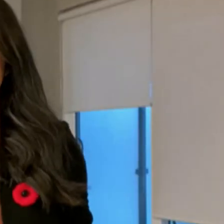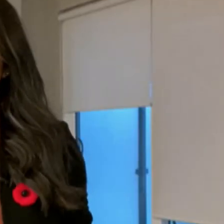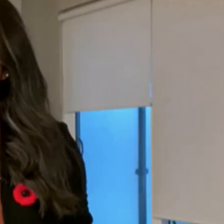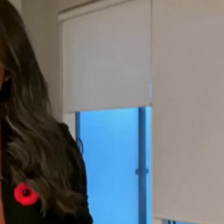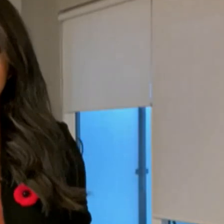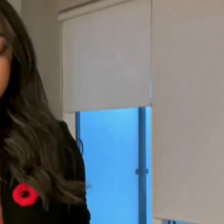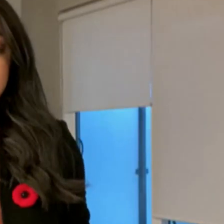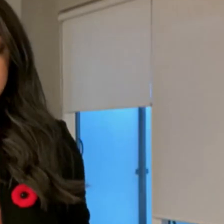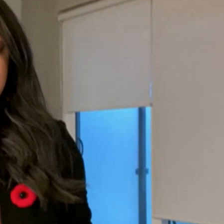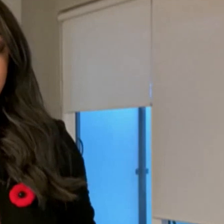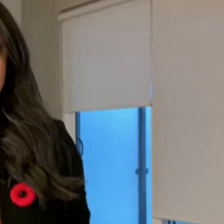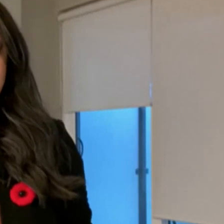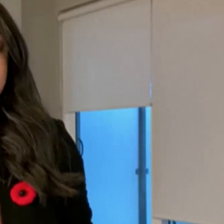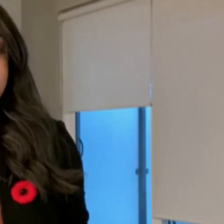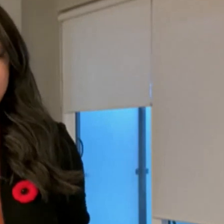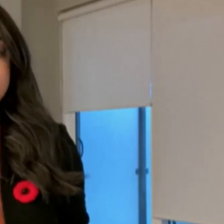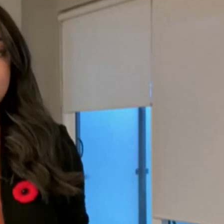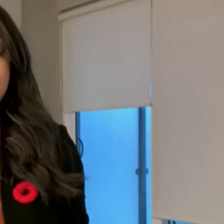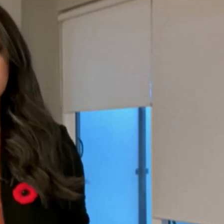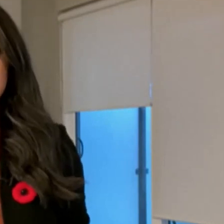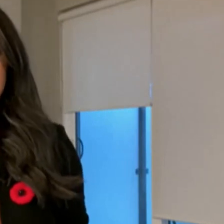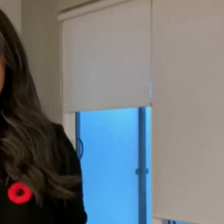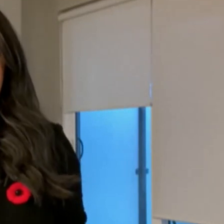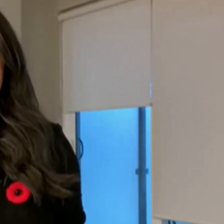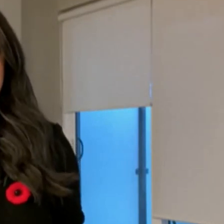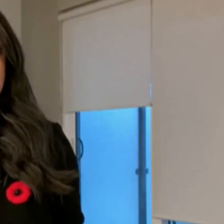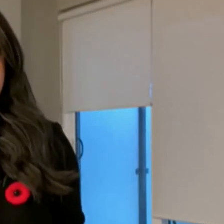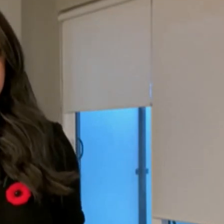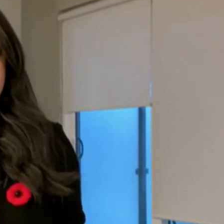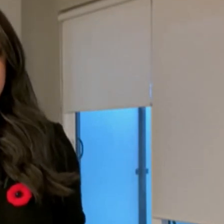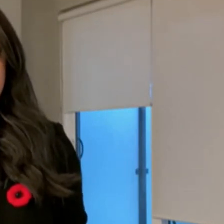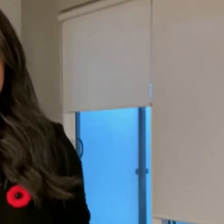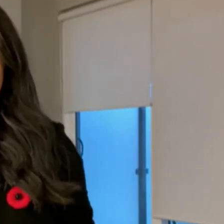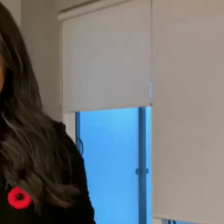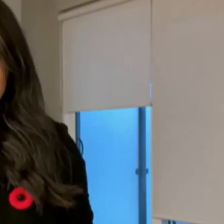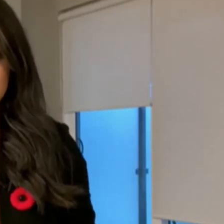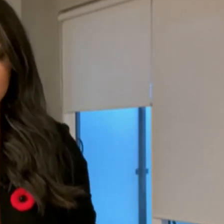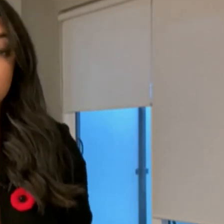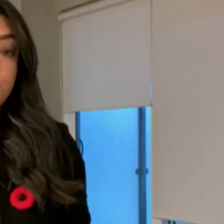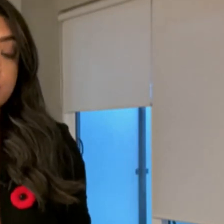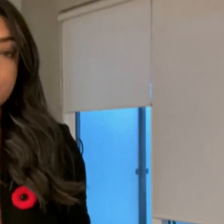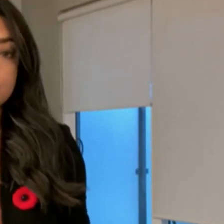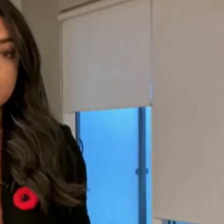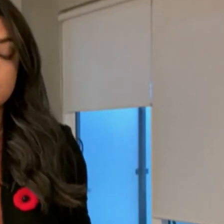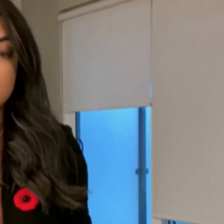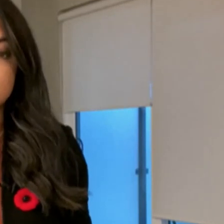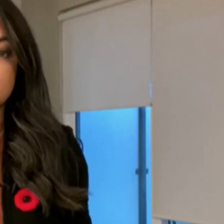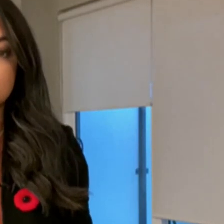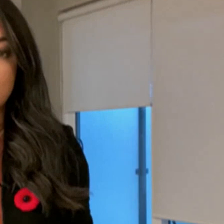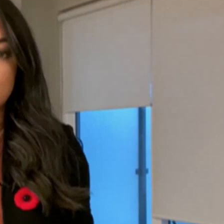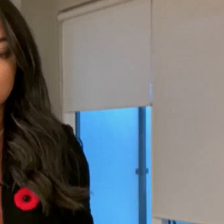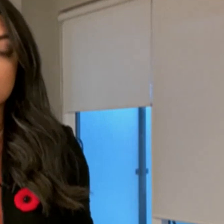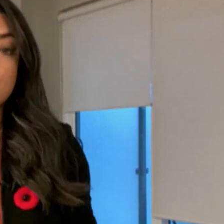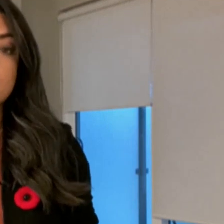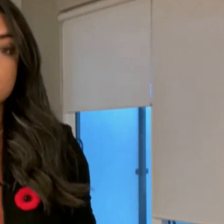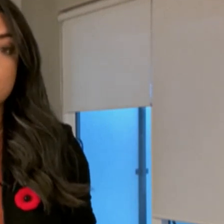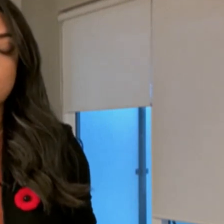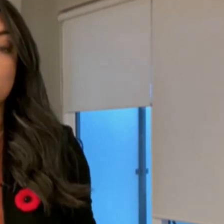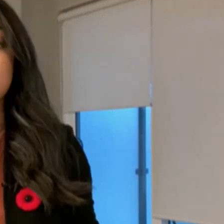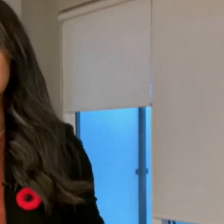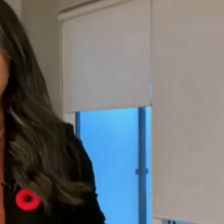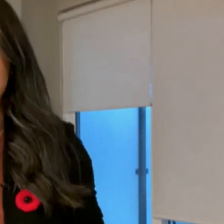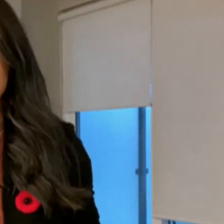This is not the place to hang out with friends or family. The province is trying to cut into the 40% of cases that are